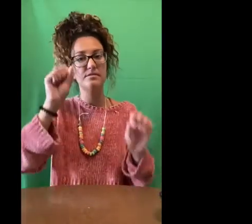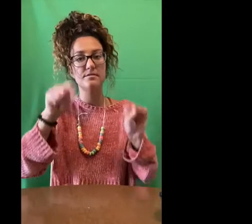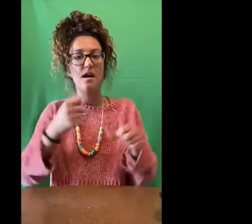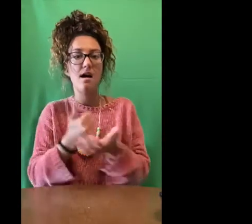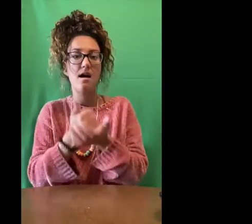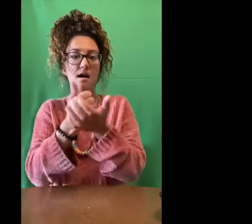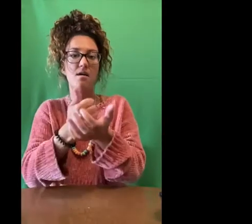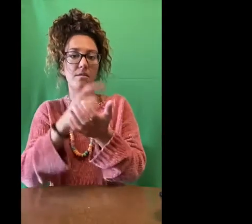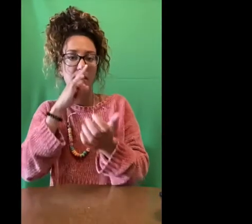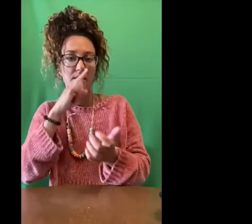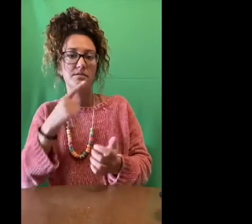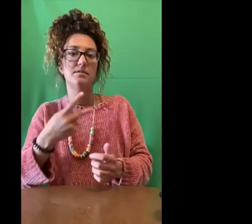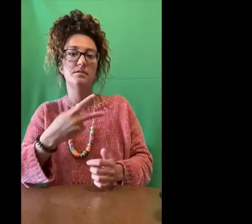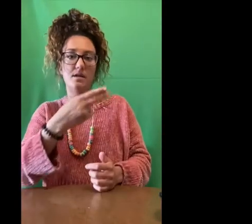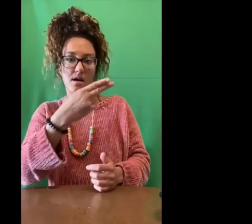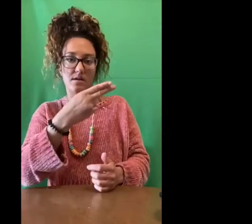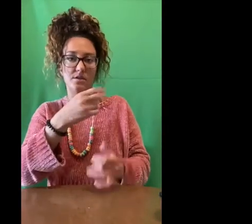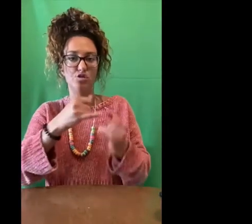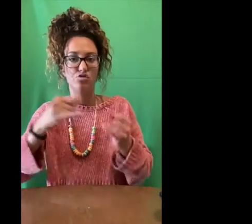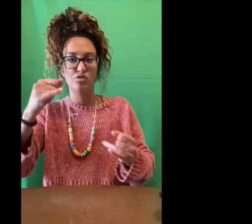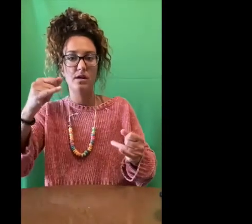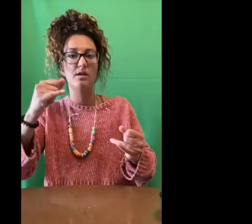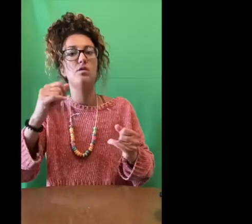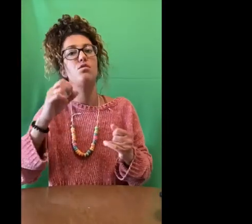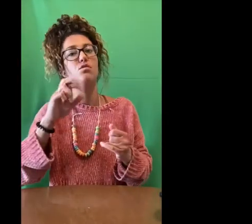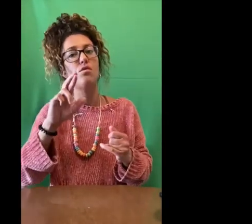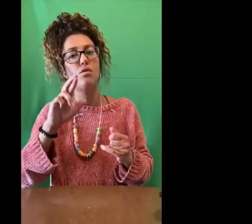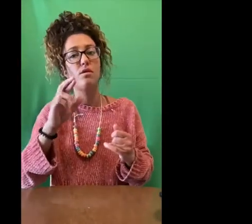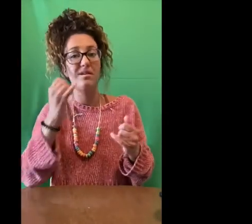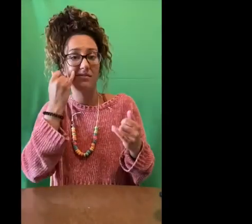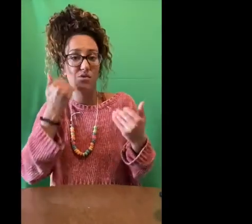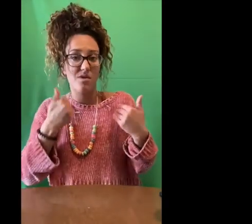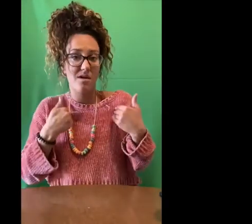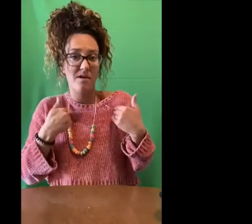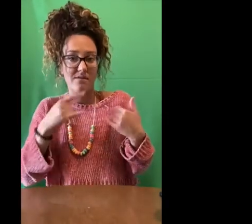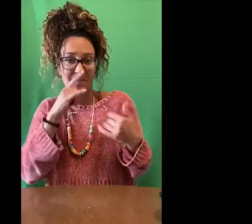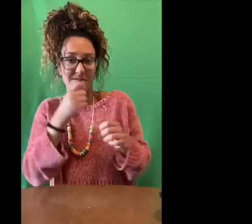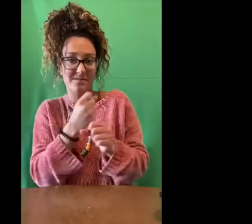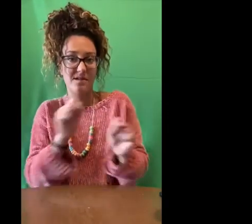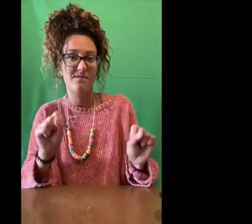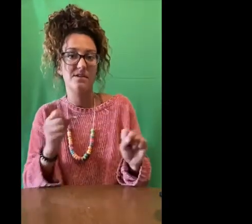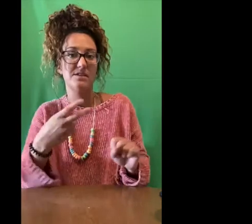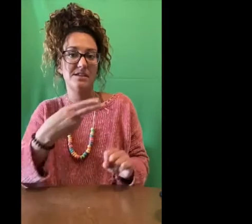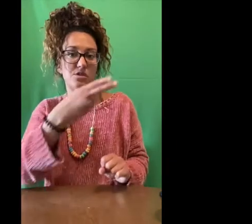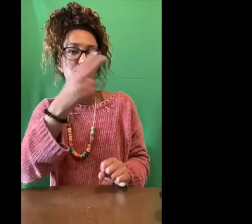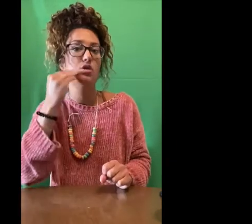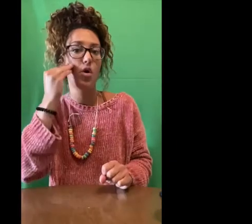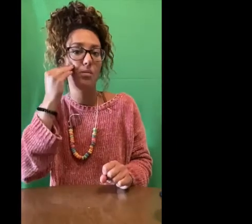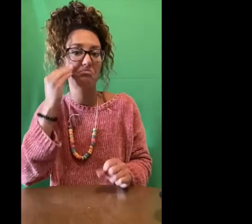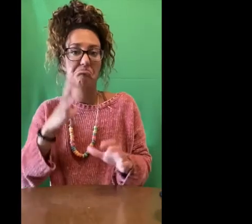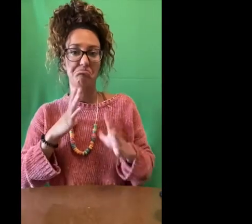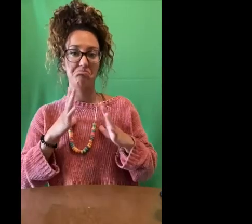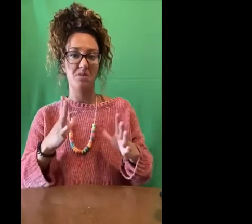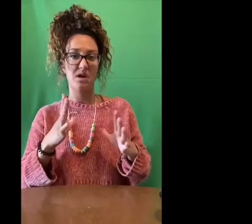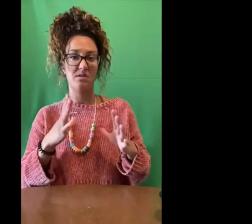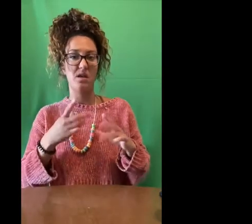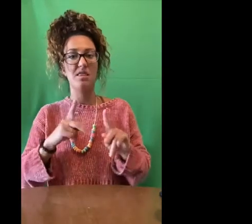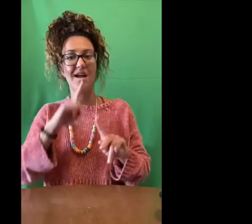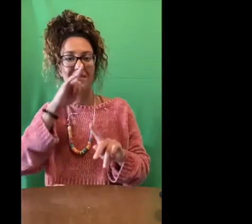Parents, can help the kids cut the string, or if you have kid-safe scissors at home, that's fine too.